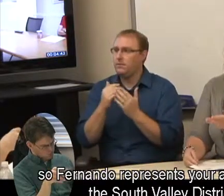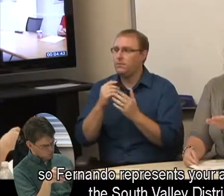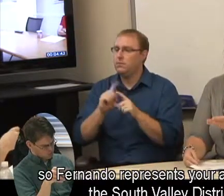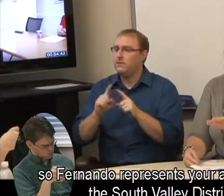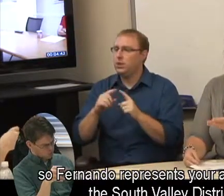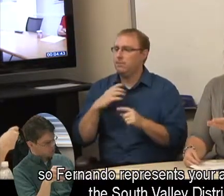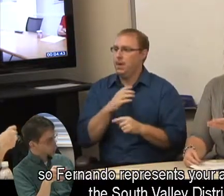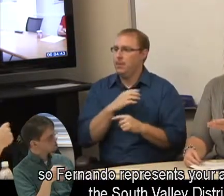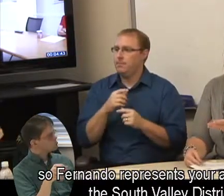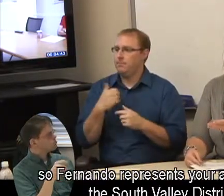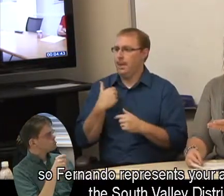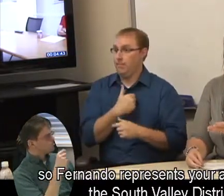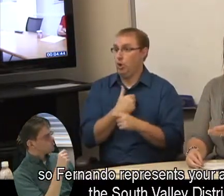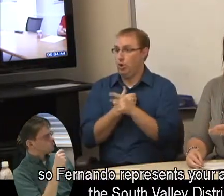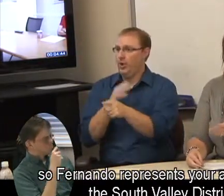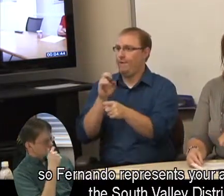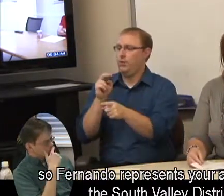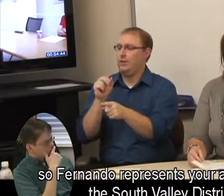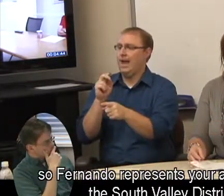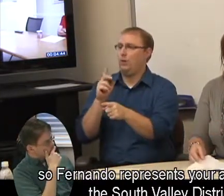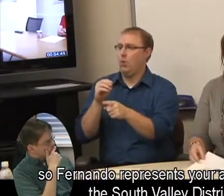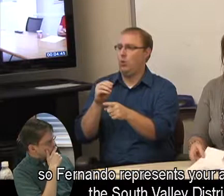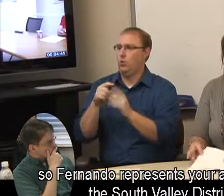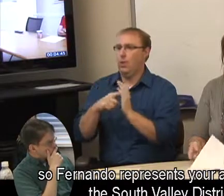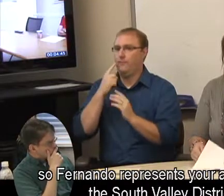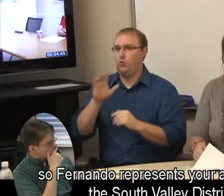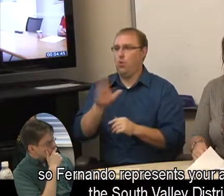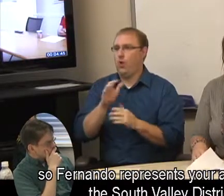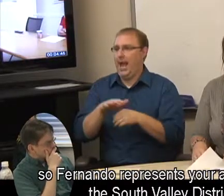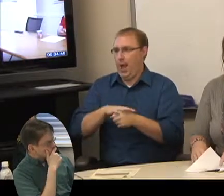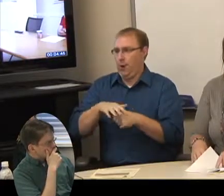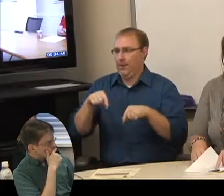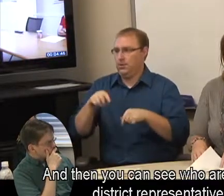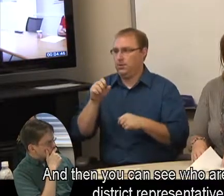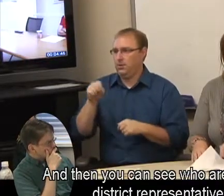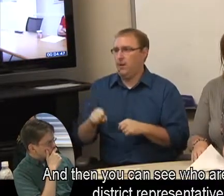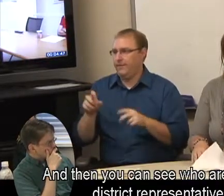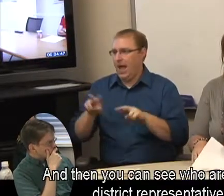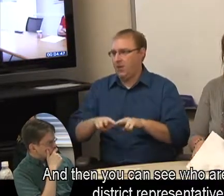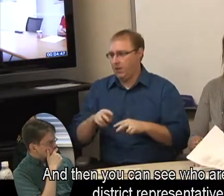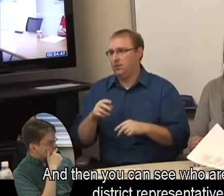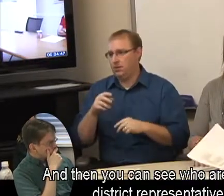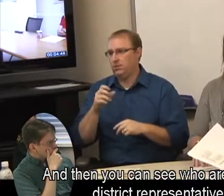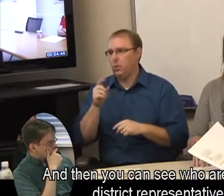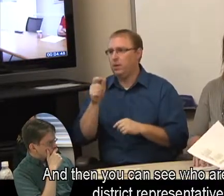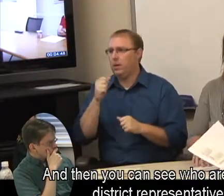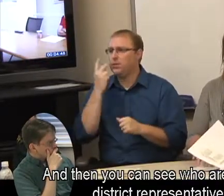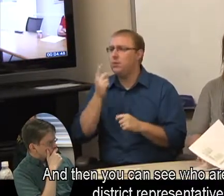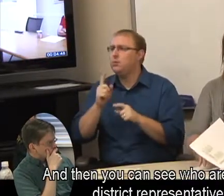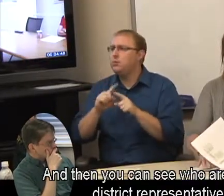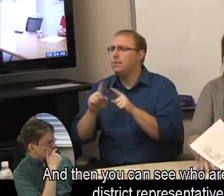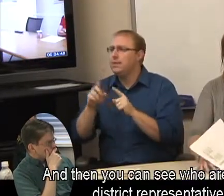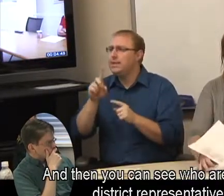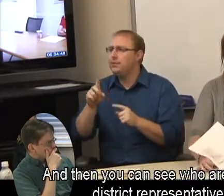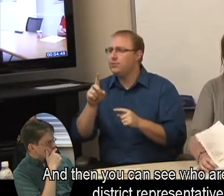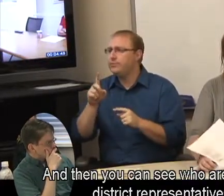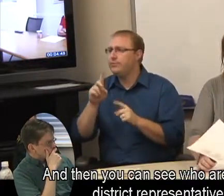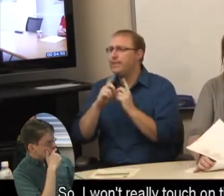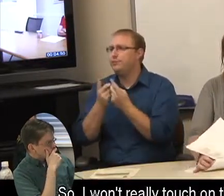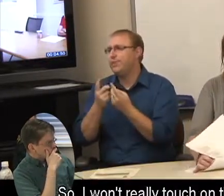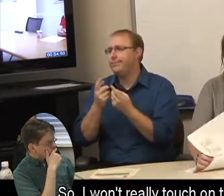Fernando represents your area here in the South Valley District. And so then you can see who are the other district representatives.